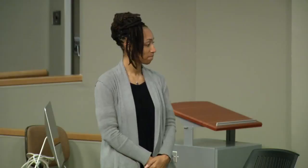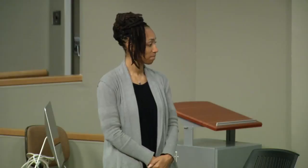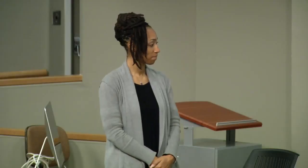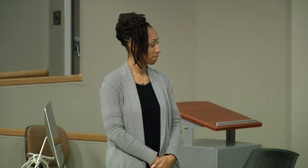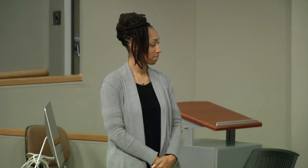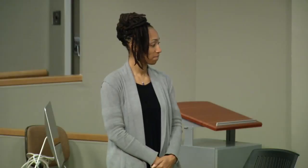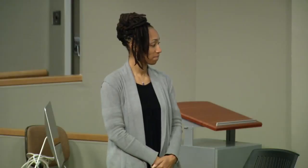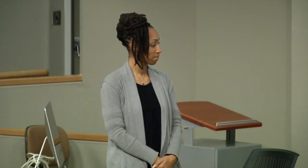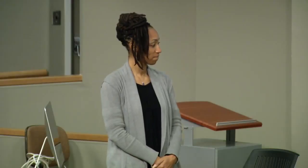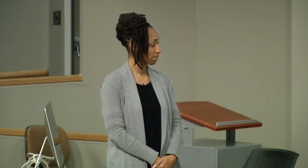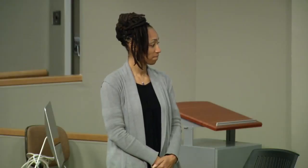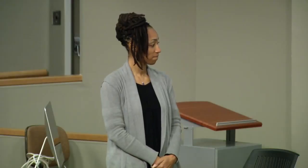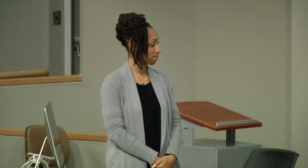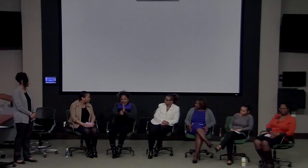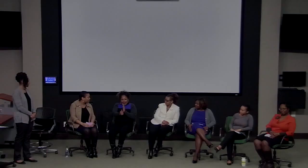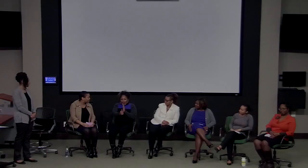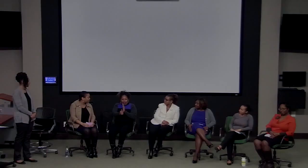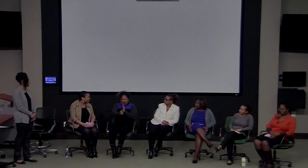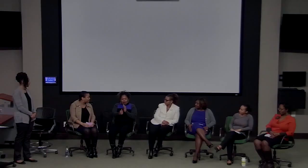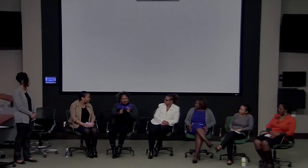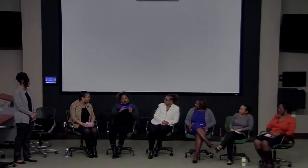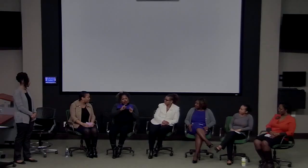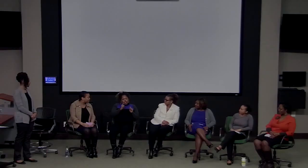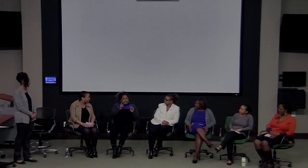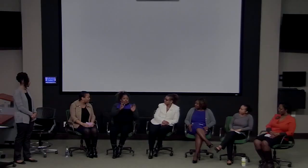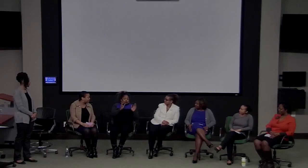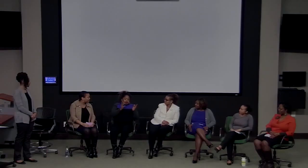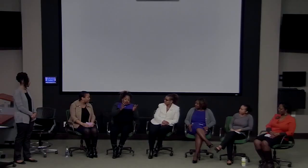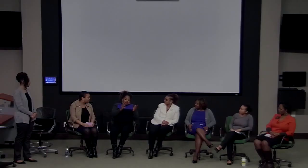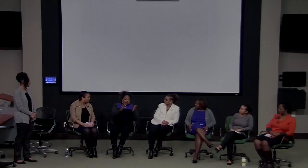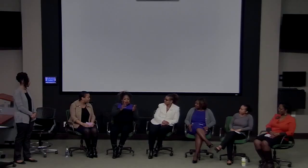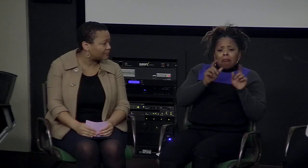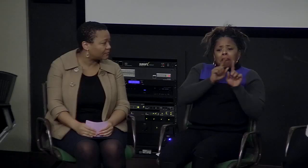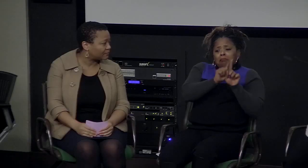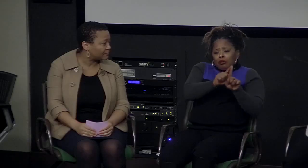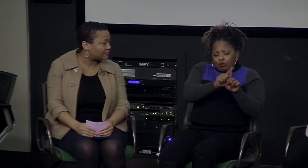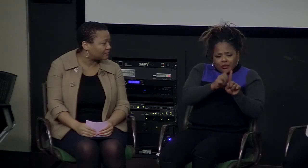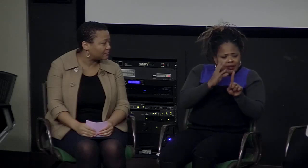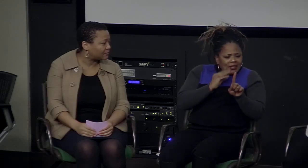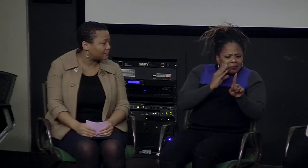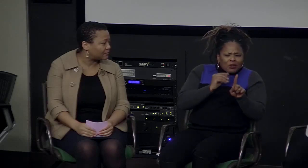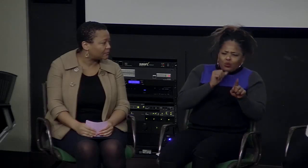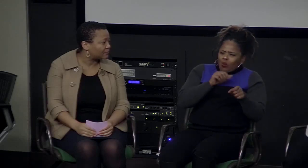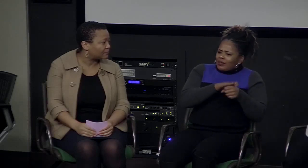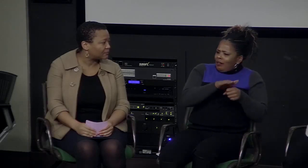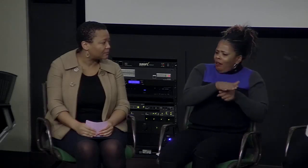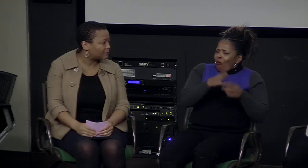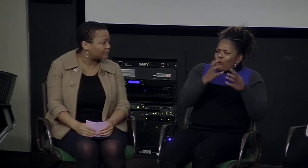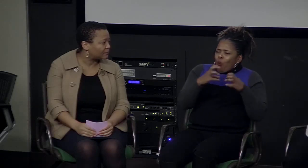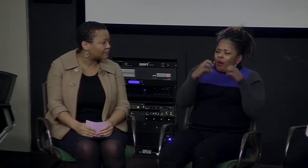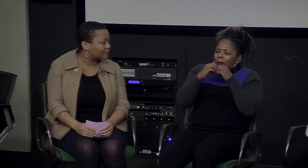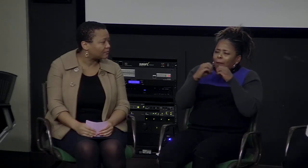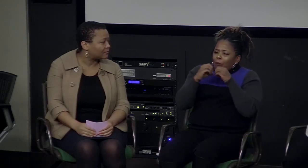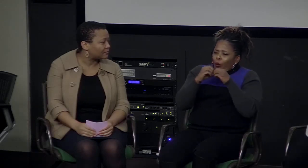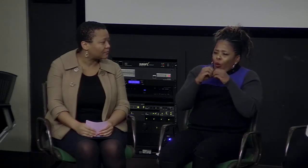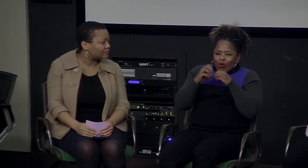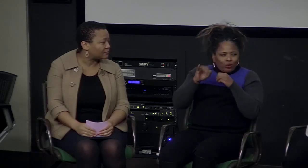And we had these shared, agreed-upon goals. Of course, we wanted to reach a certain level of expertise and skill,